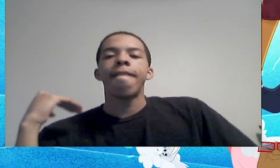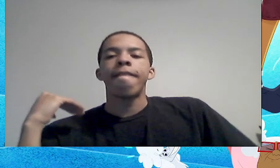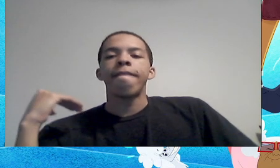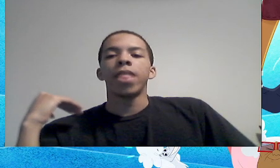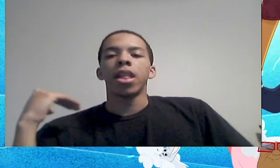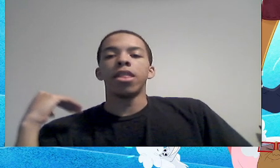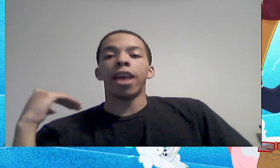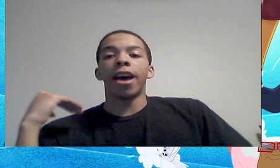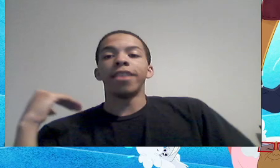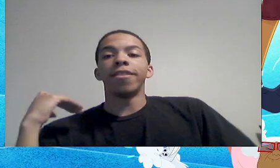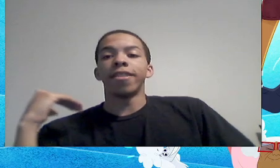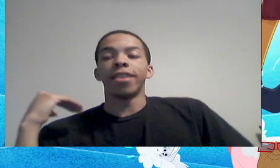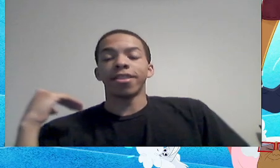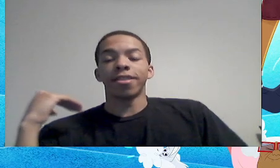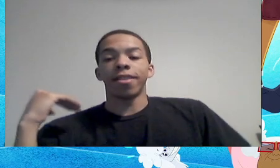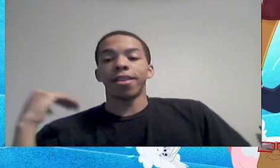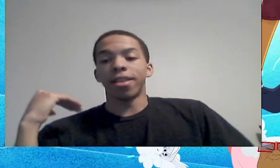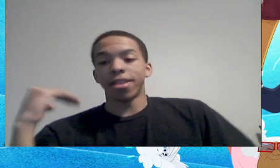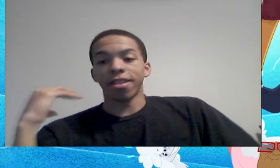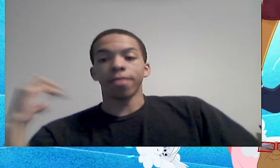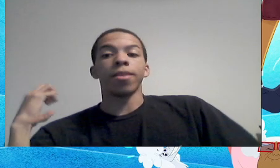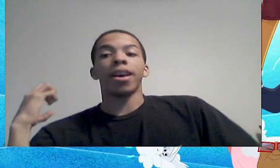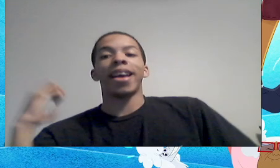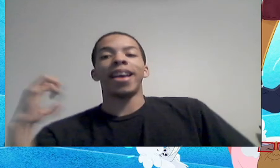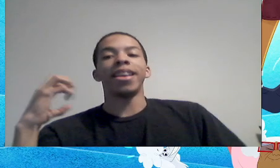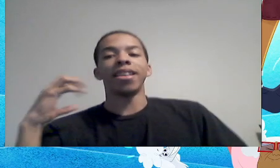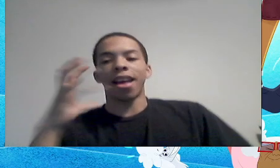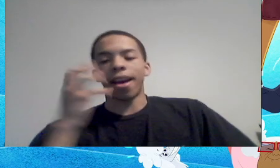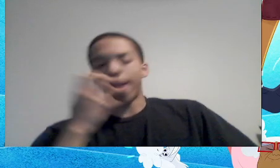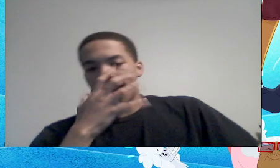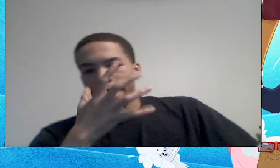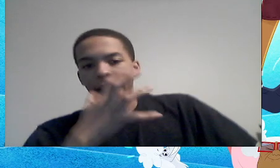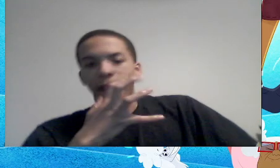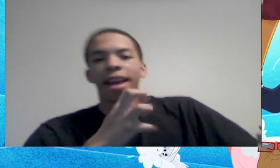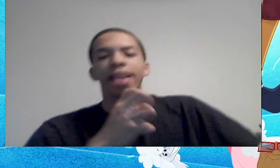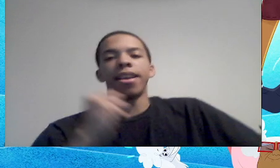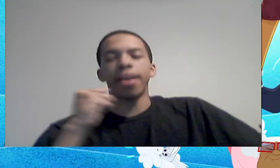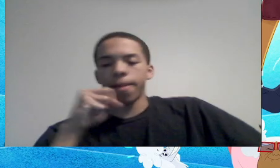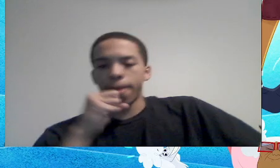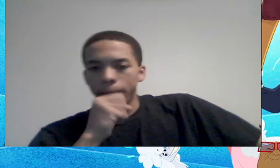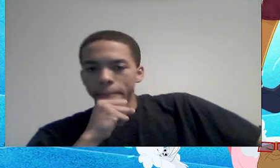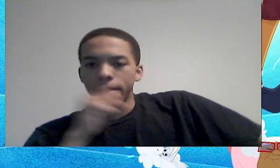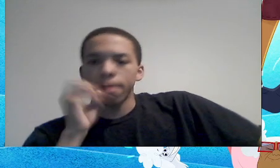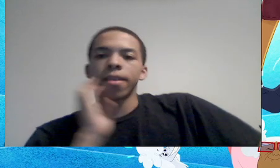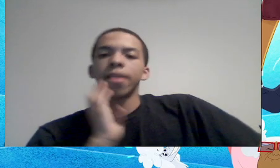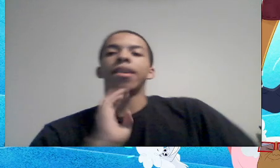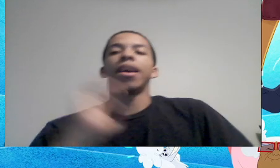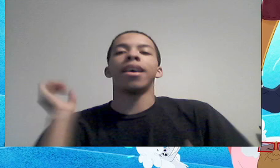that is unacceptable. I hated that. I hated it.